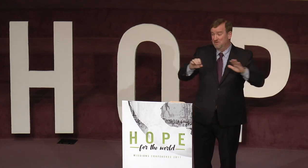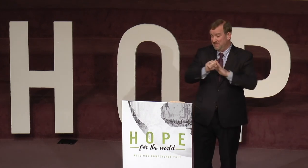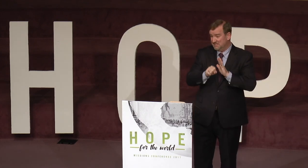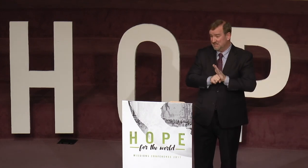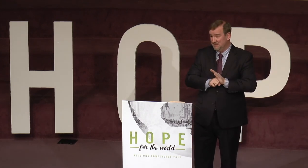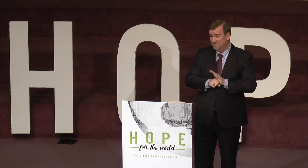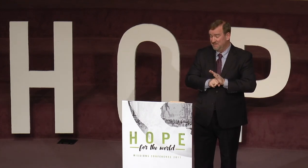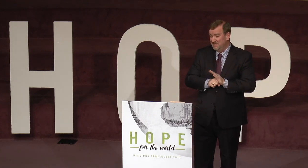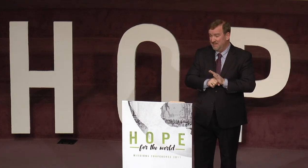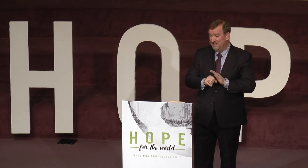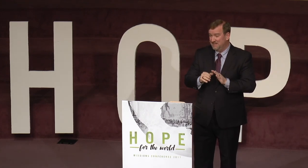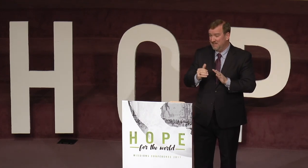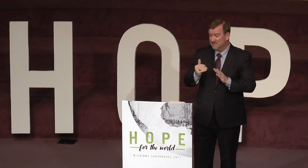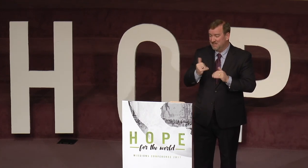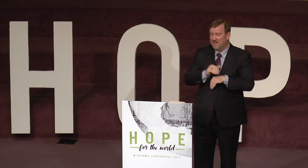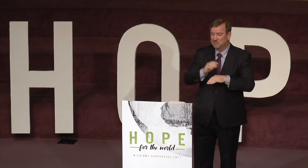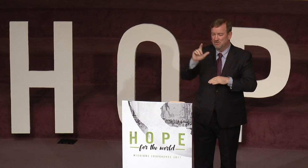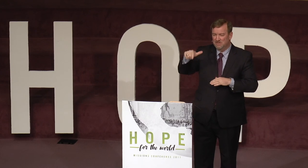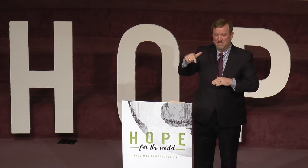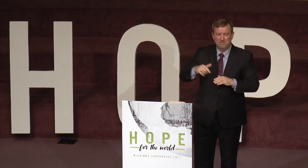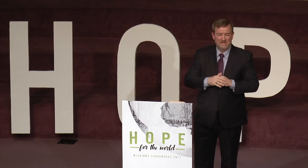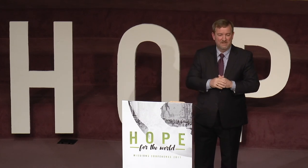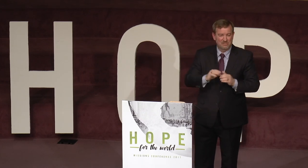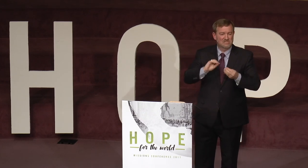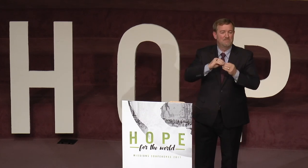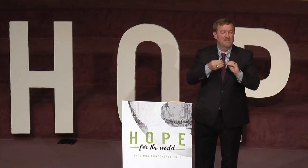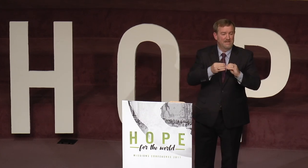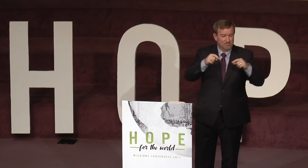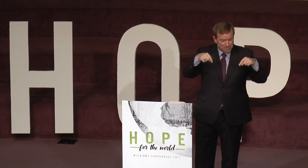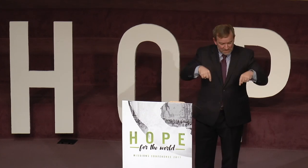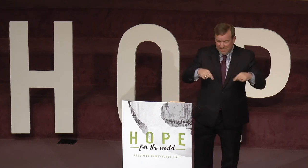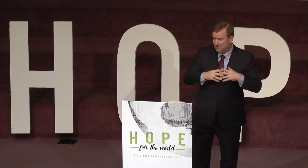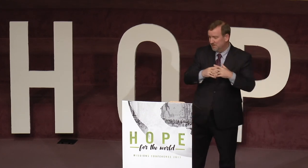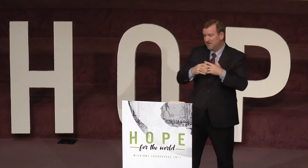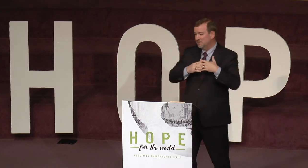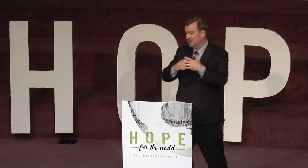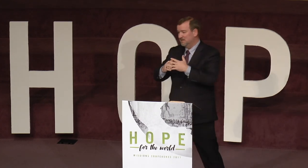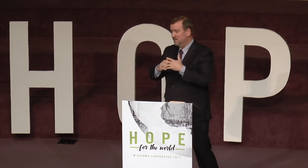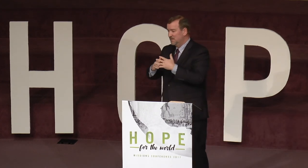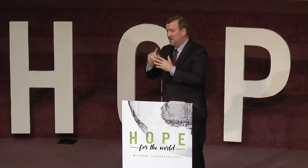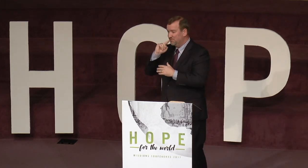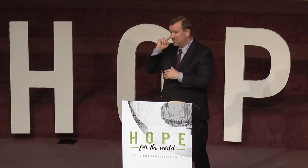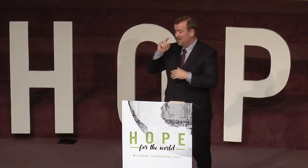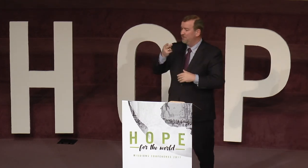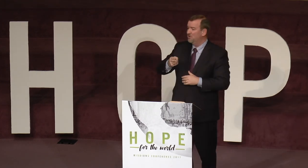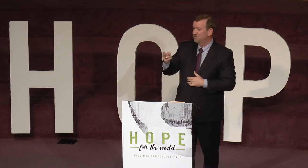that state, and tonight, I'll show you in a little bit later just some of the numbers right here in America of the deaf and hard of